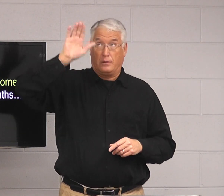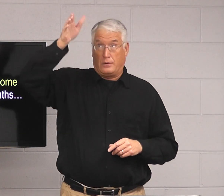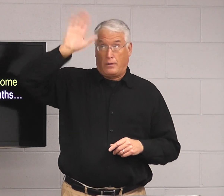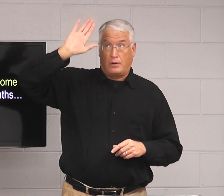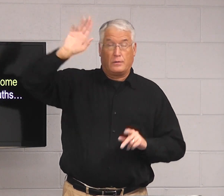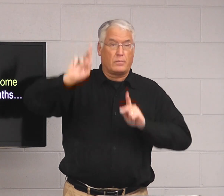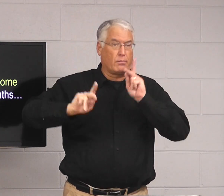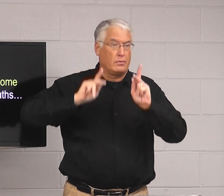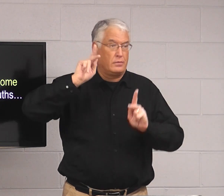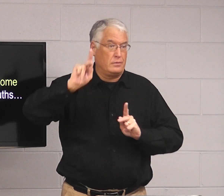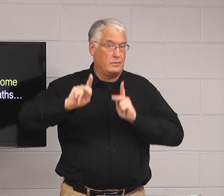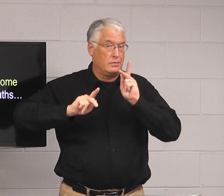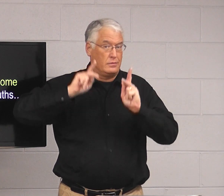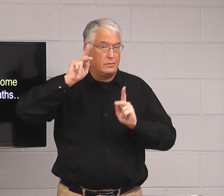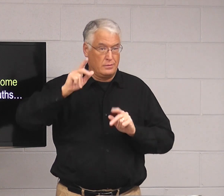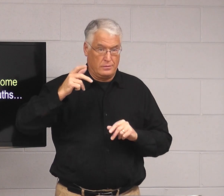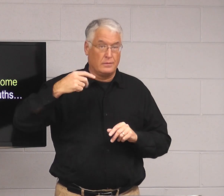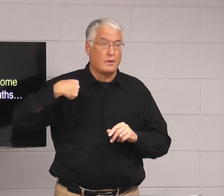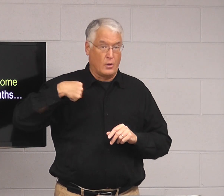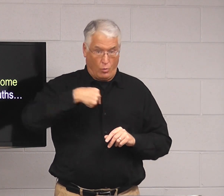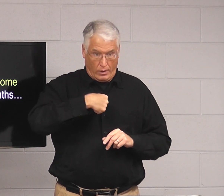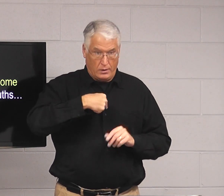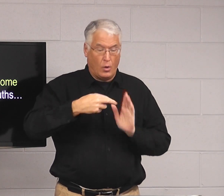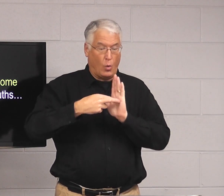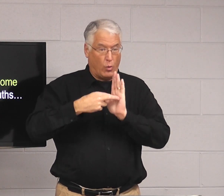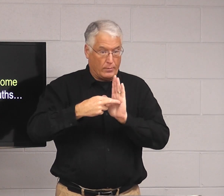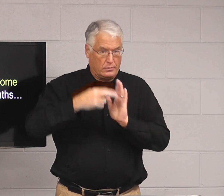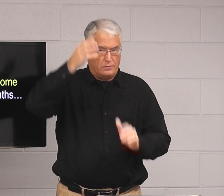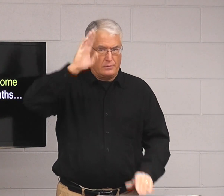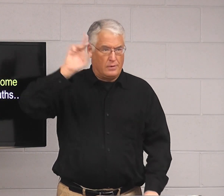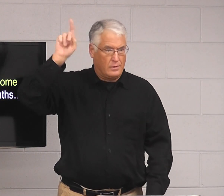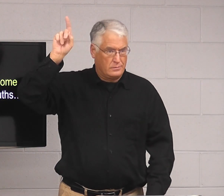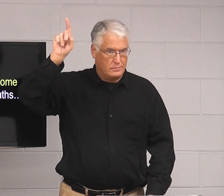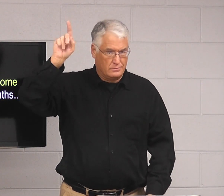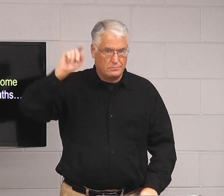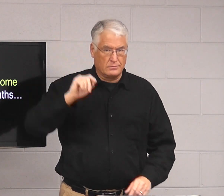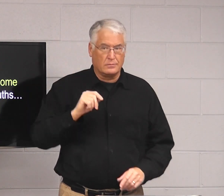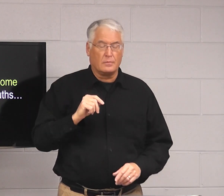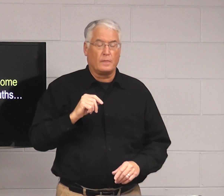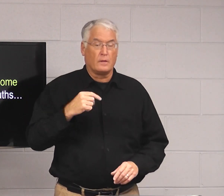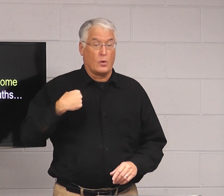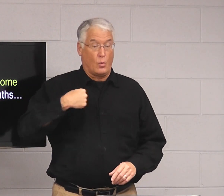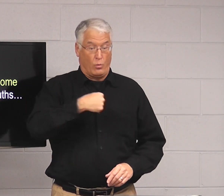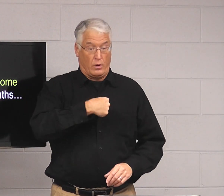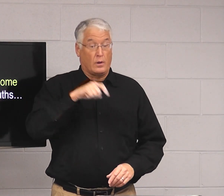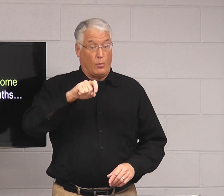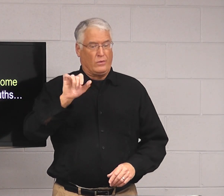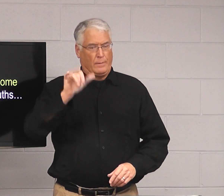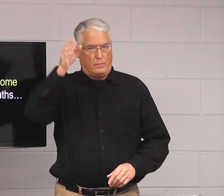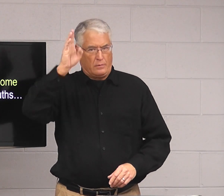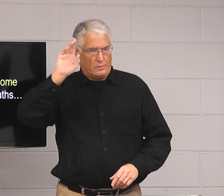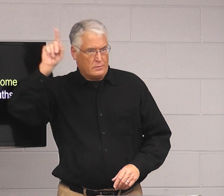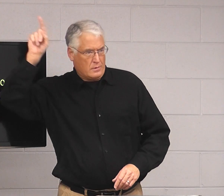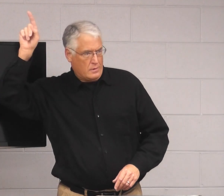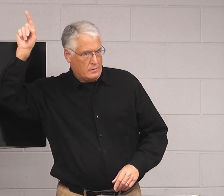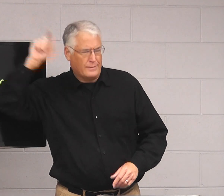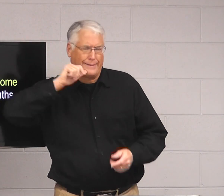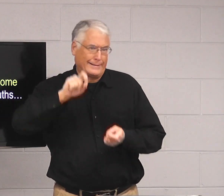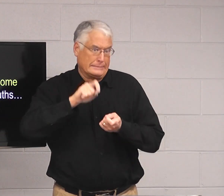are God's people. And we represent God. And we are supposed to